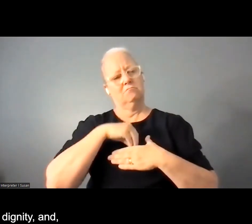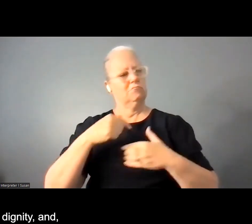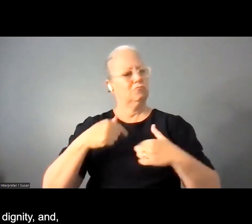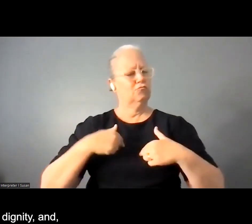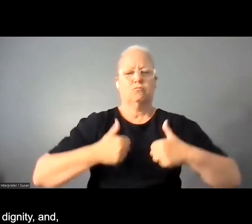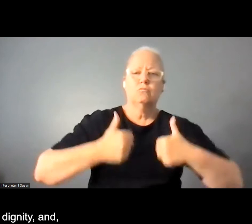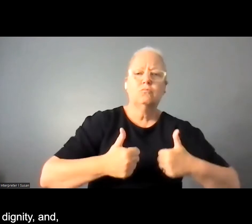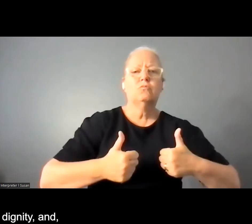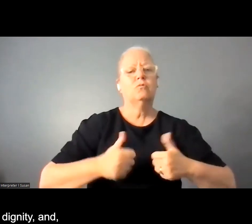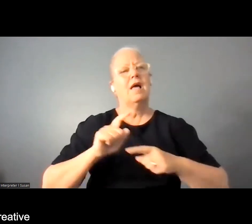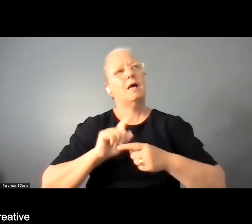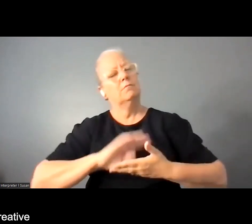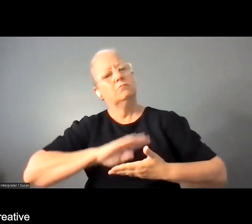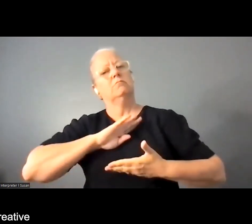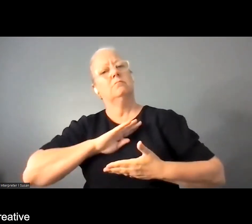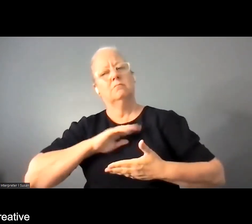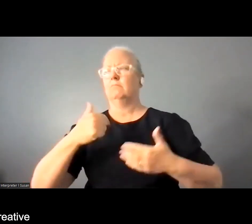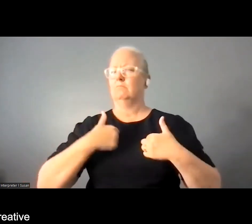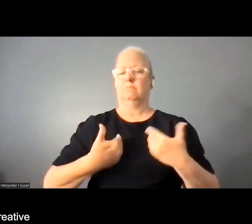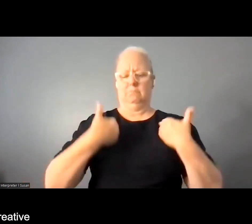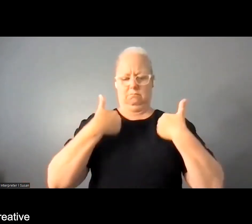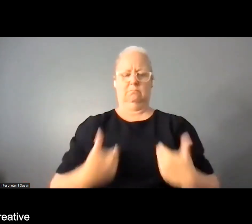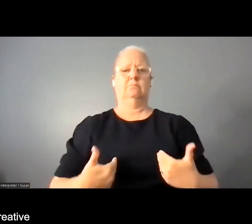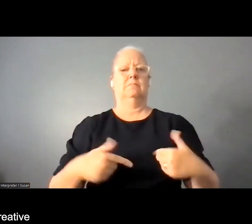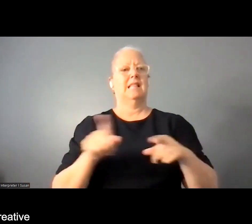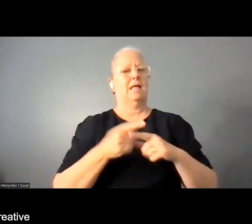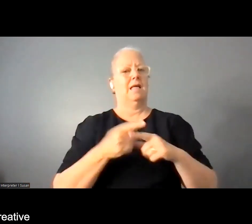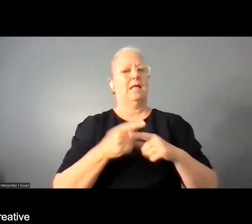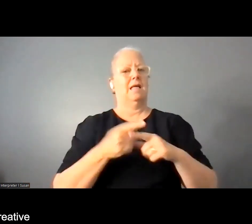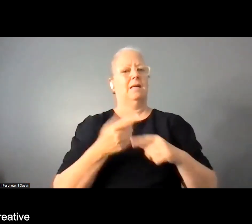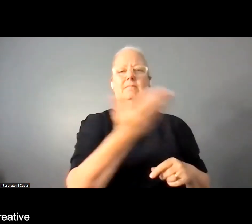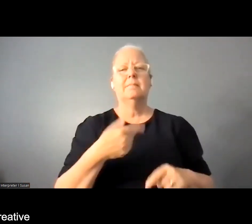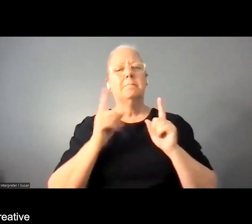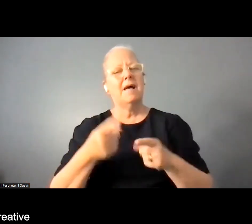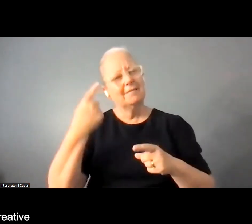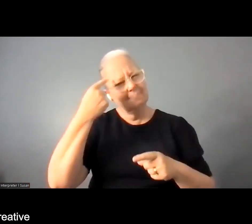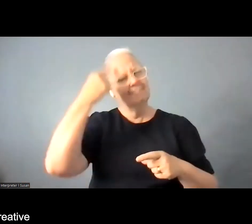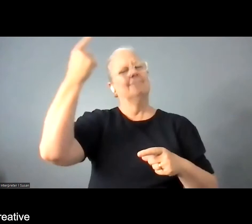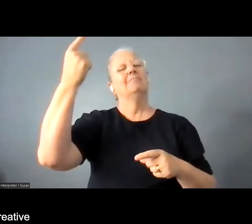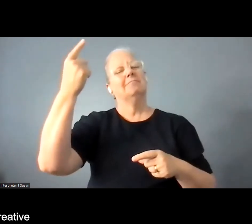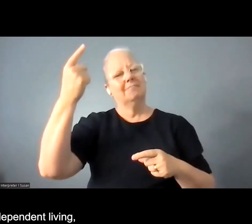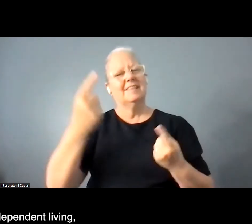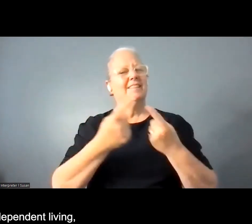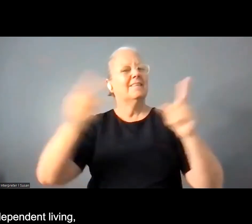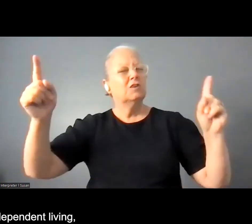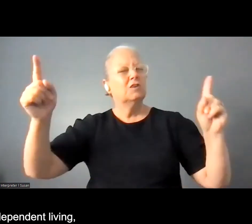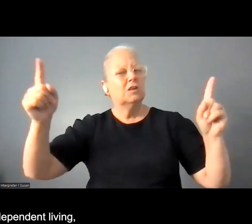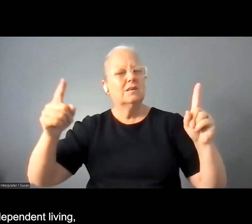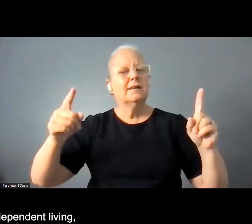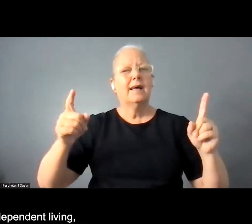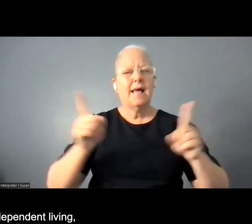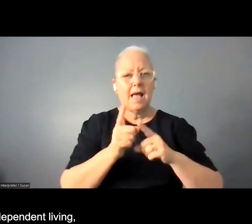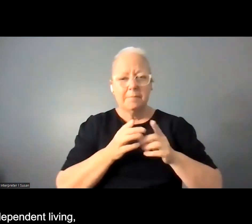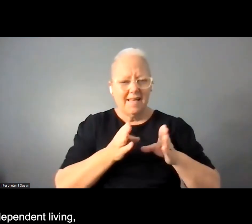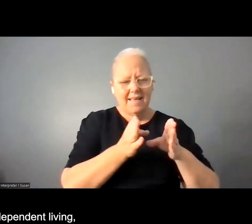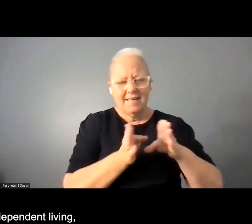flourishing as human beings and to be creative about how we do that in ways that redefine